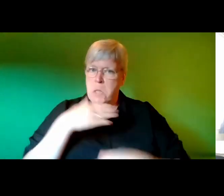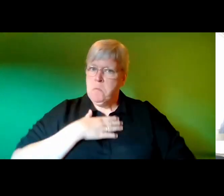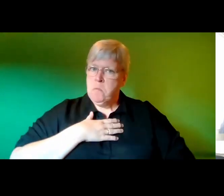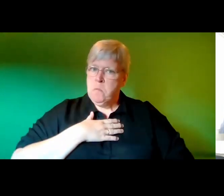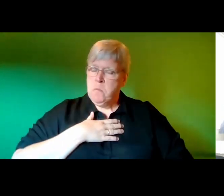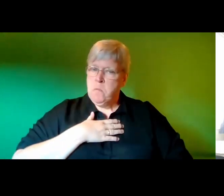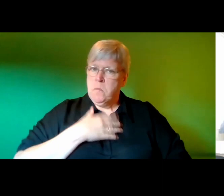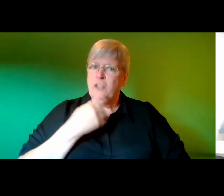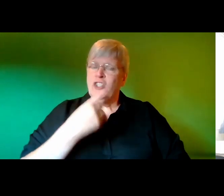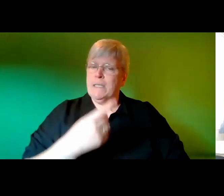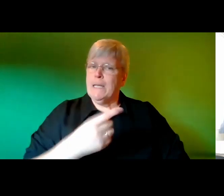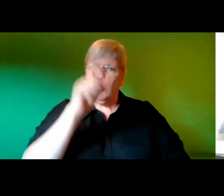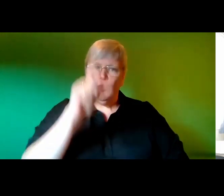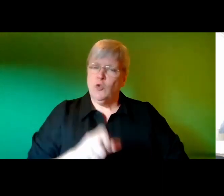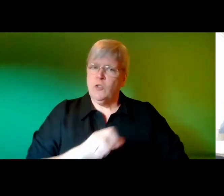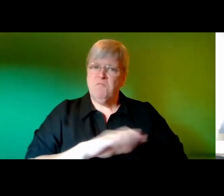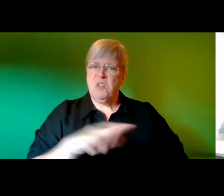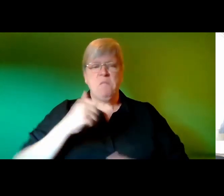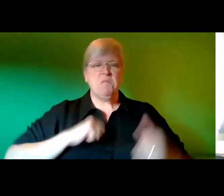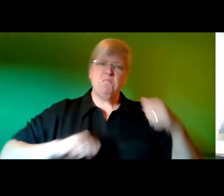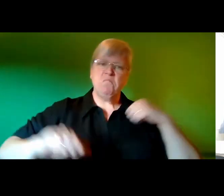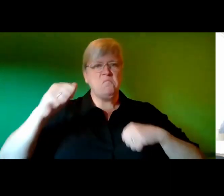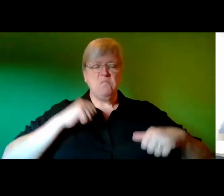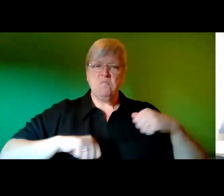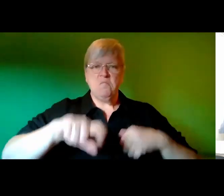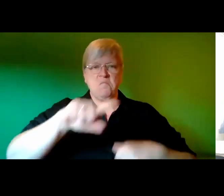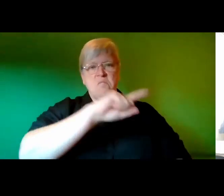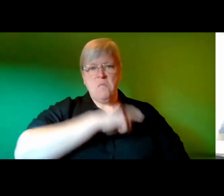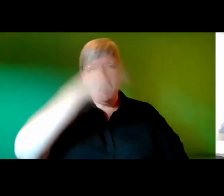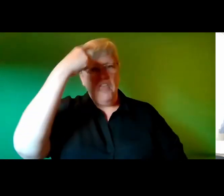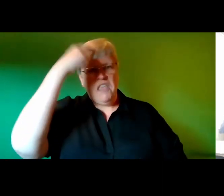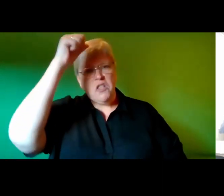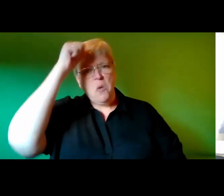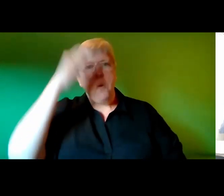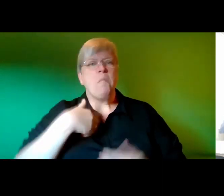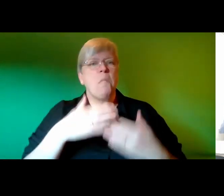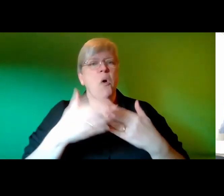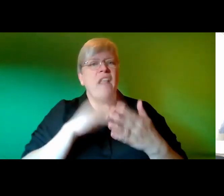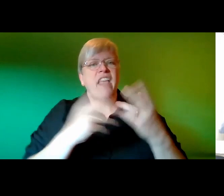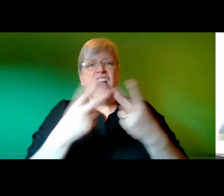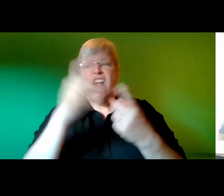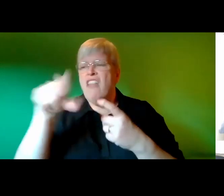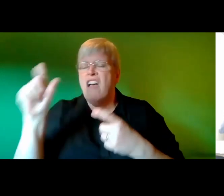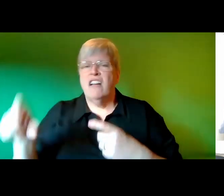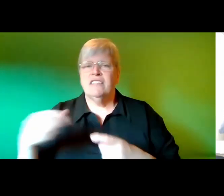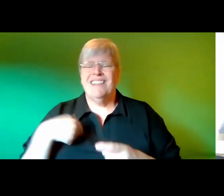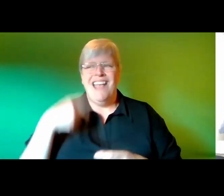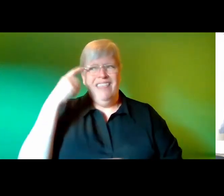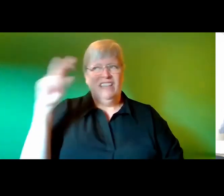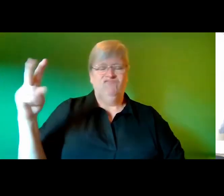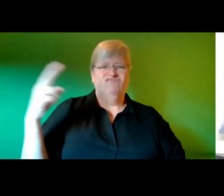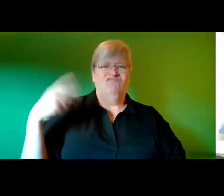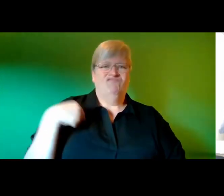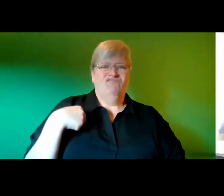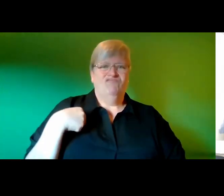says students should not be arrogant just because they know a little bit more than other people I think she looks at me sometimes when she